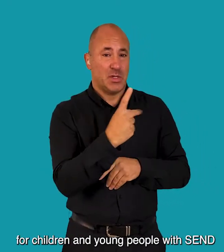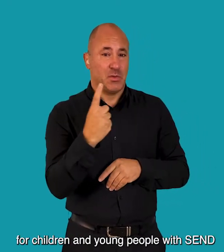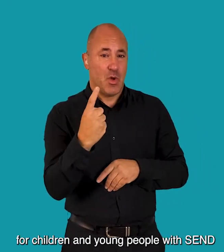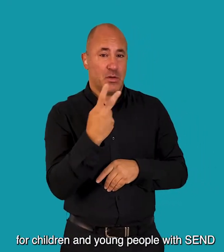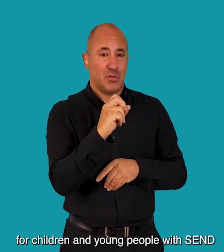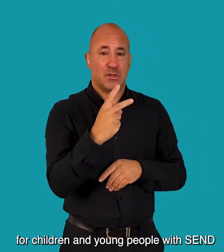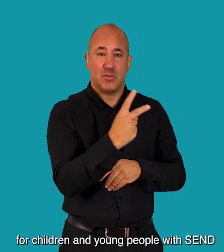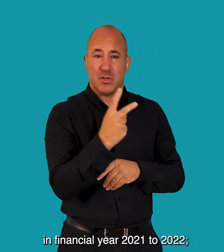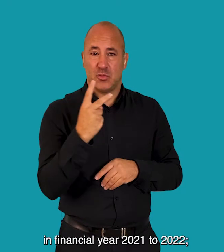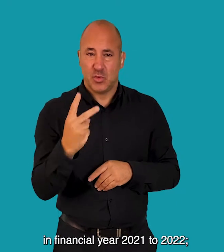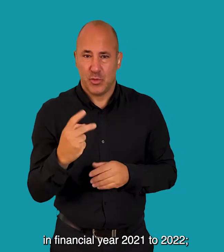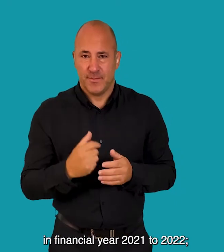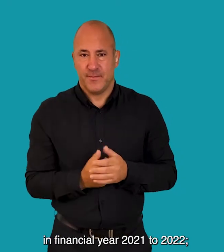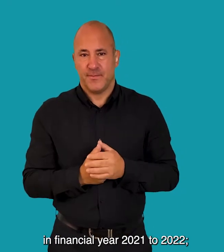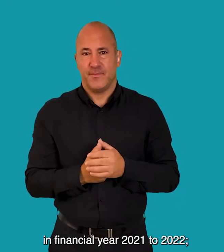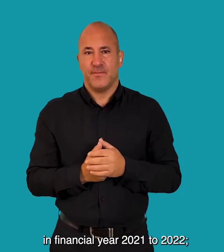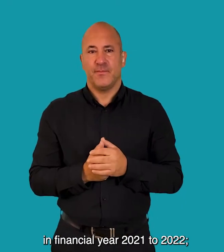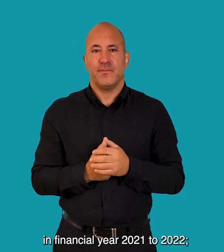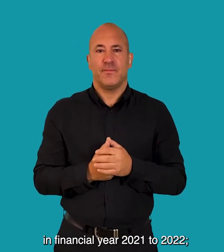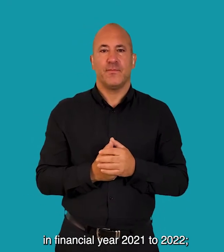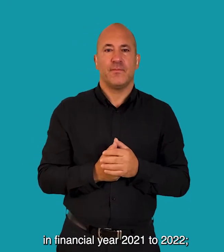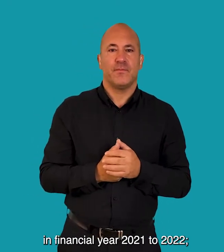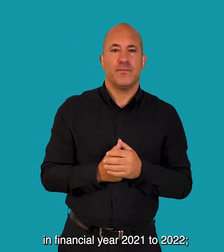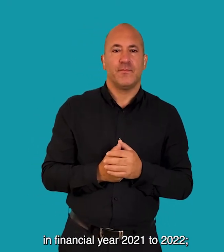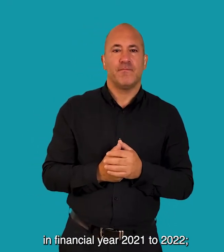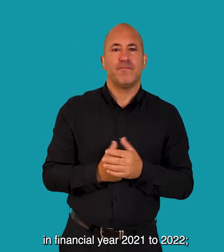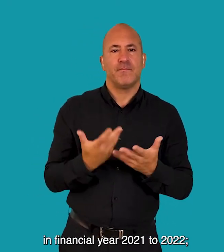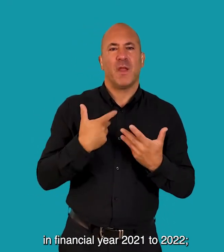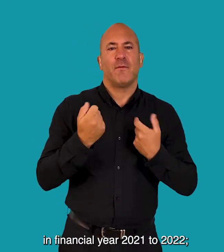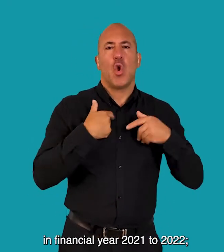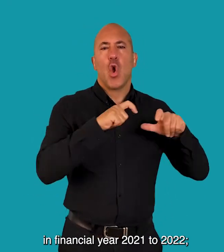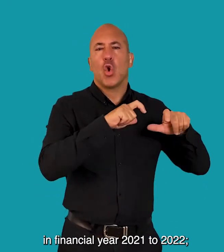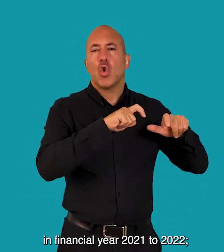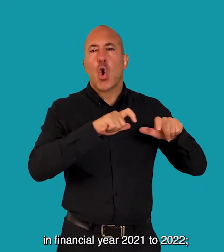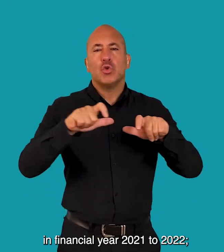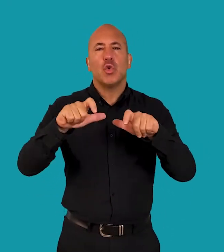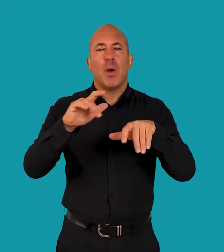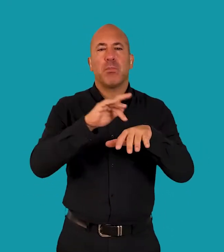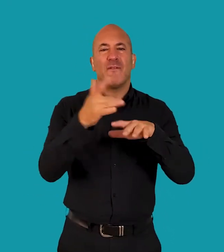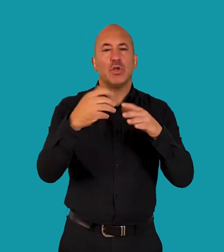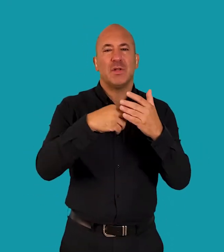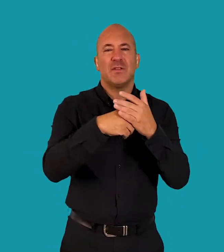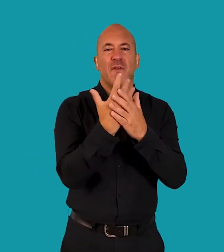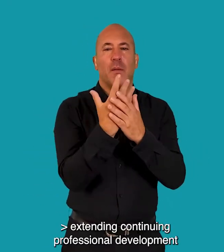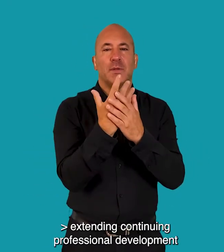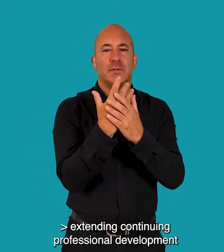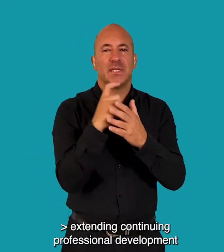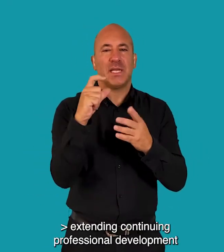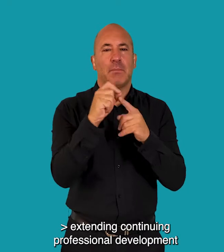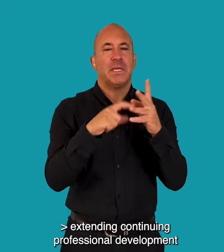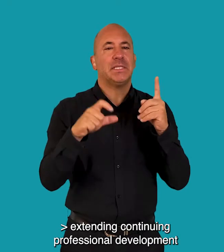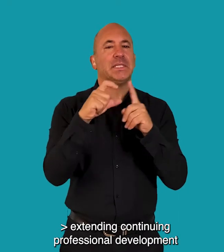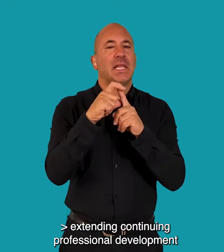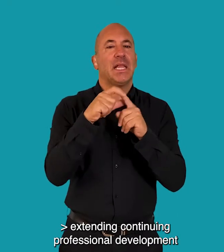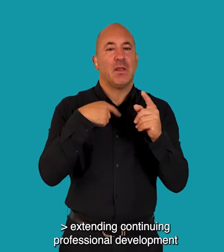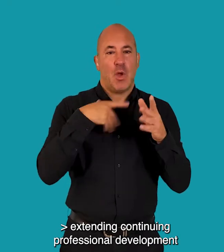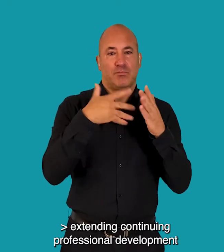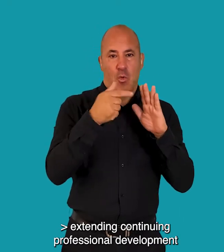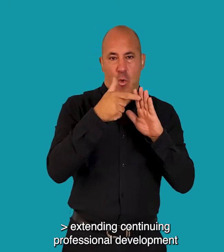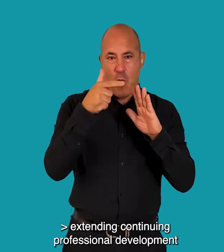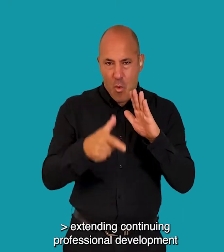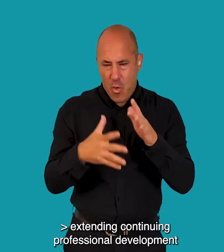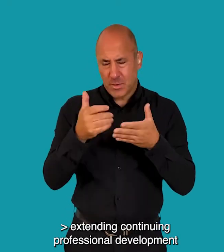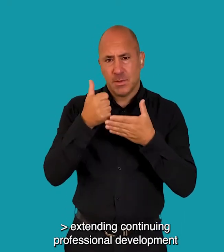young people with SEND in financial year 2021-22 Extending continual